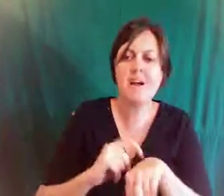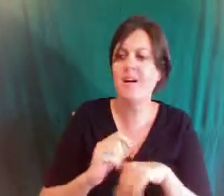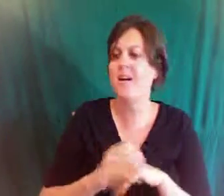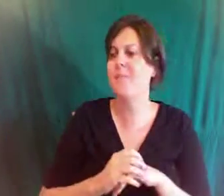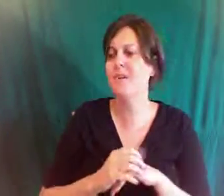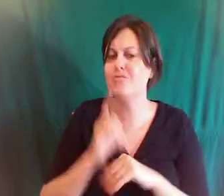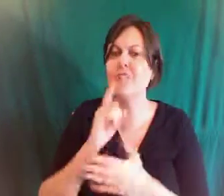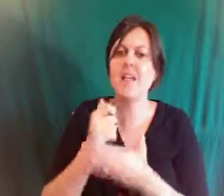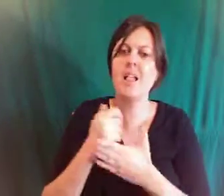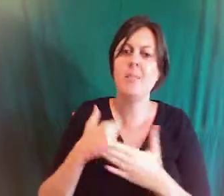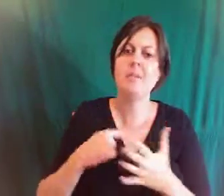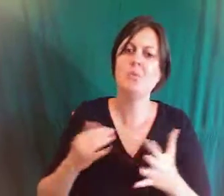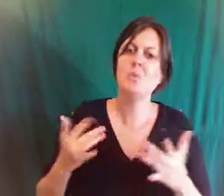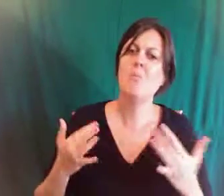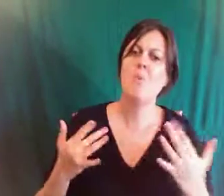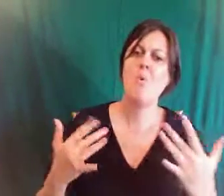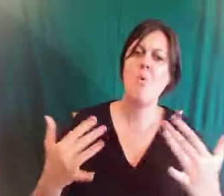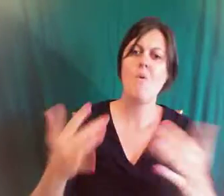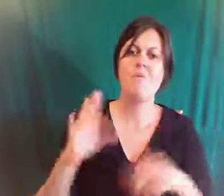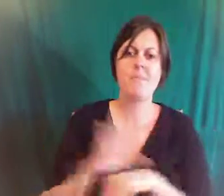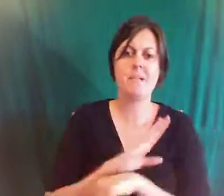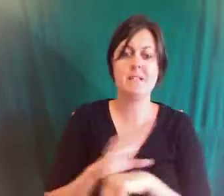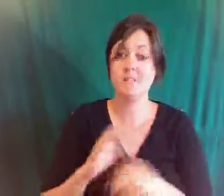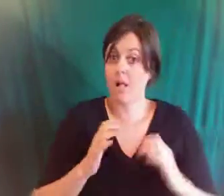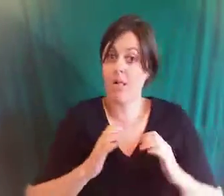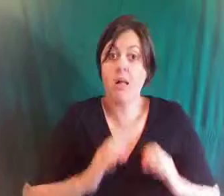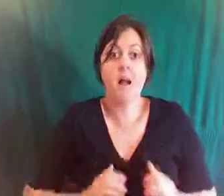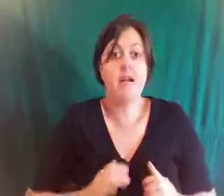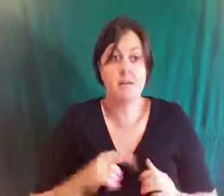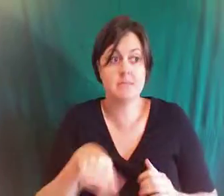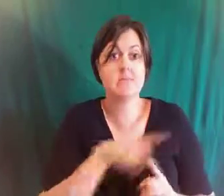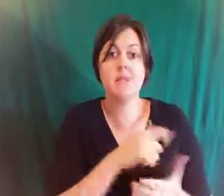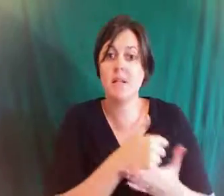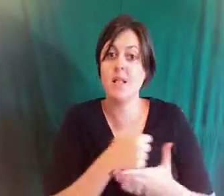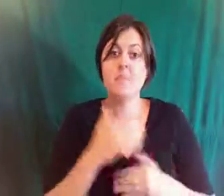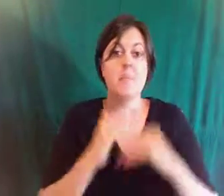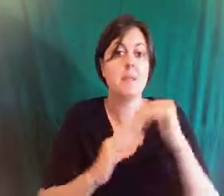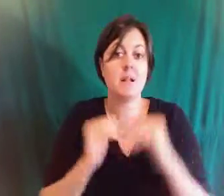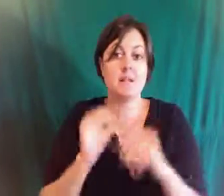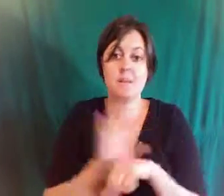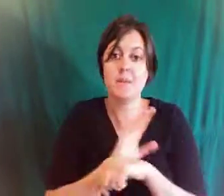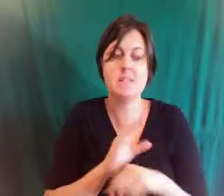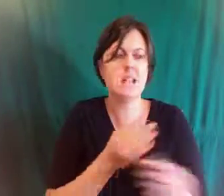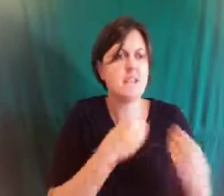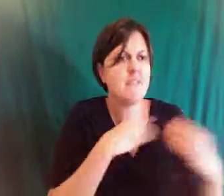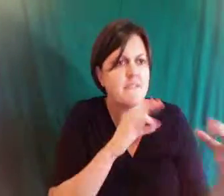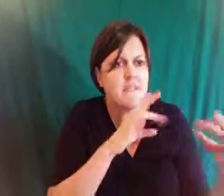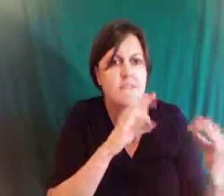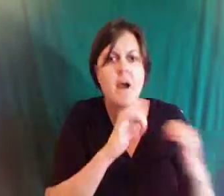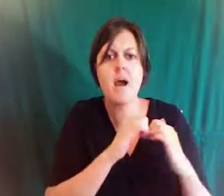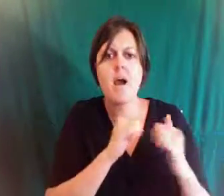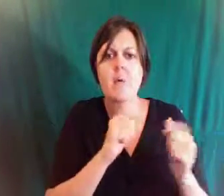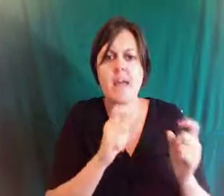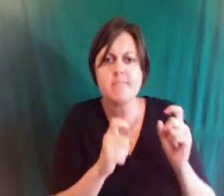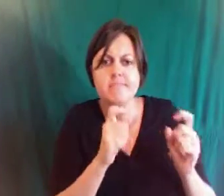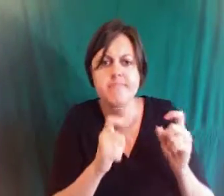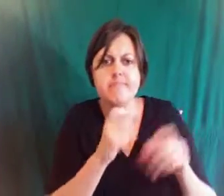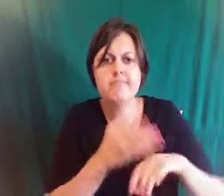business forward as i am and clients have helped build business and given us feedback about how we can be better what our strengths